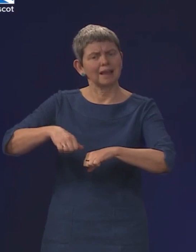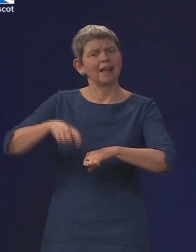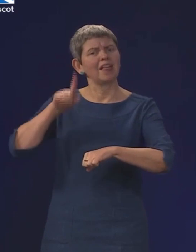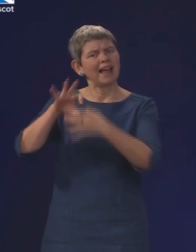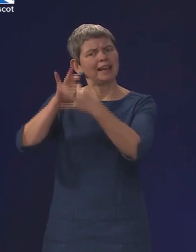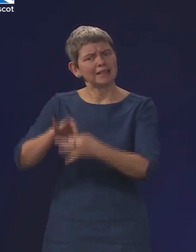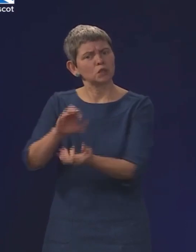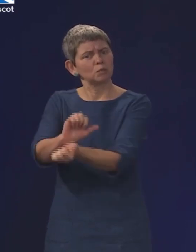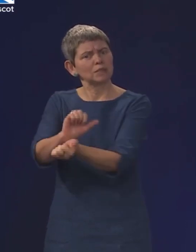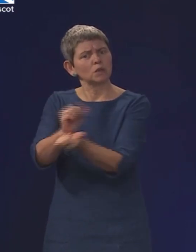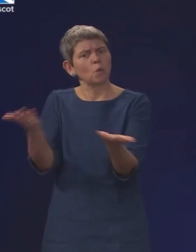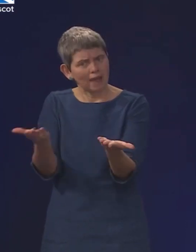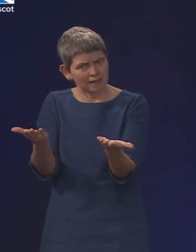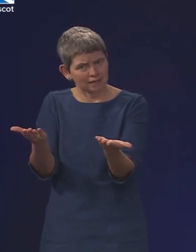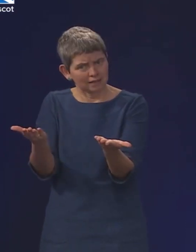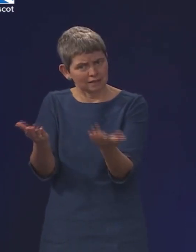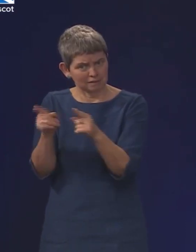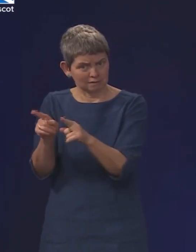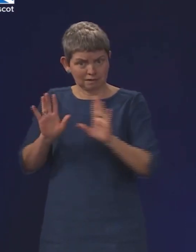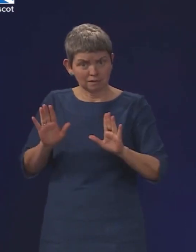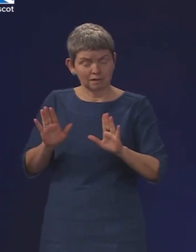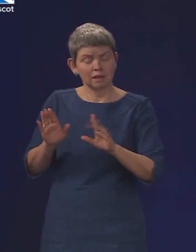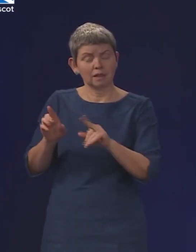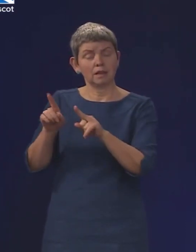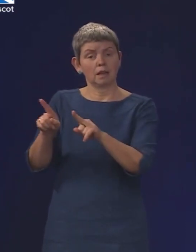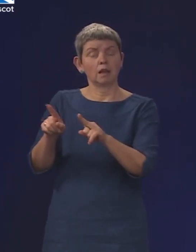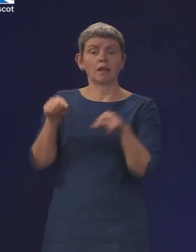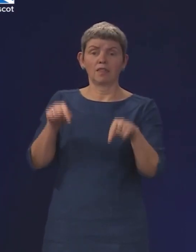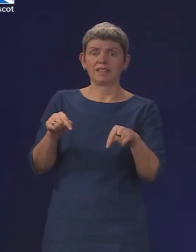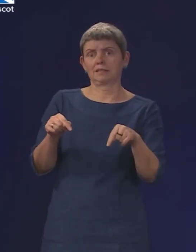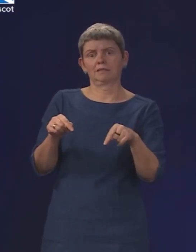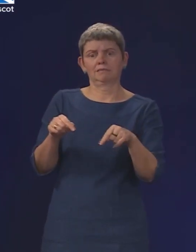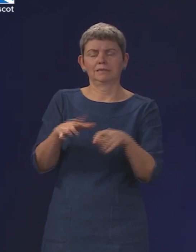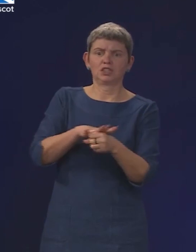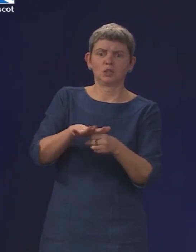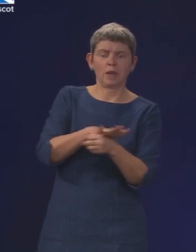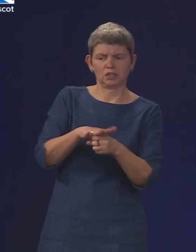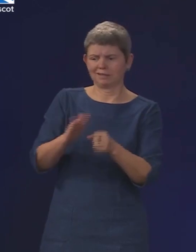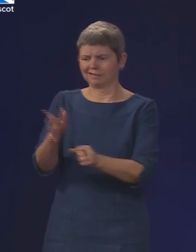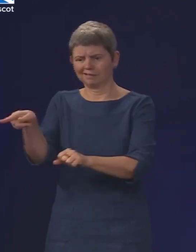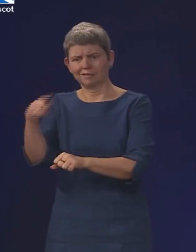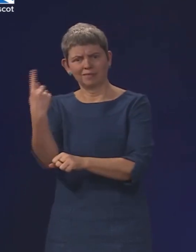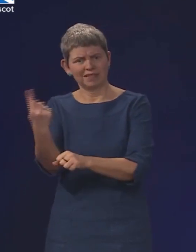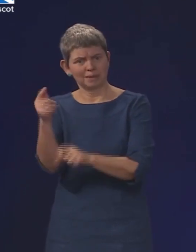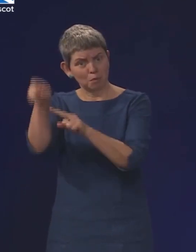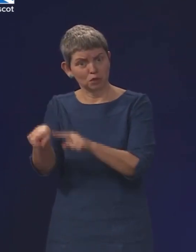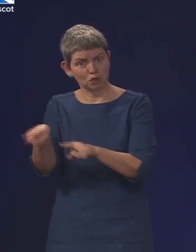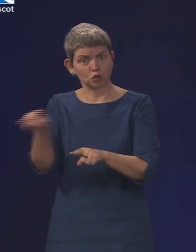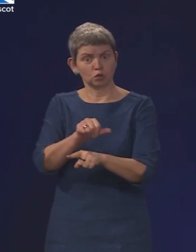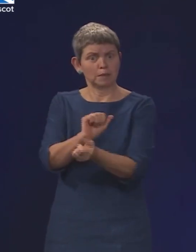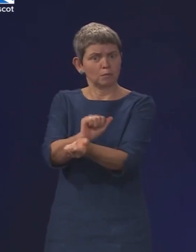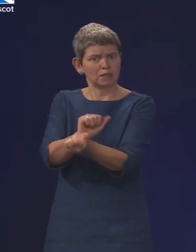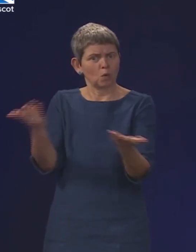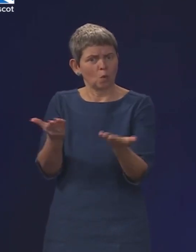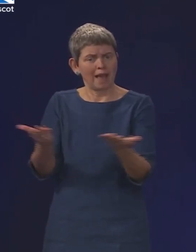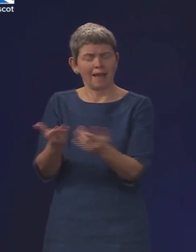debate about whether this individual should be in a male or a female prison. And in my view, what matters